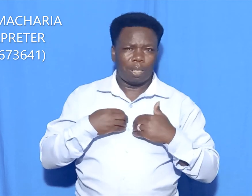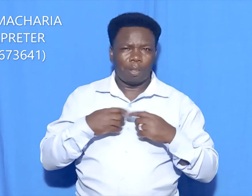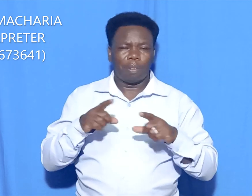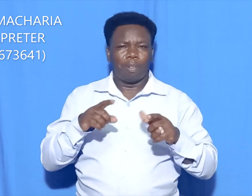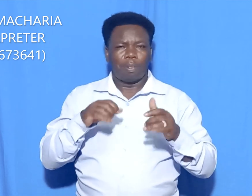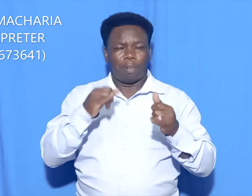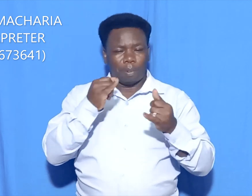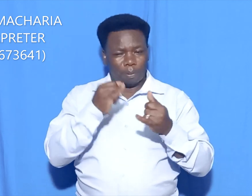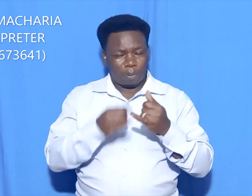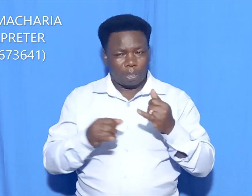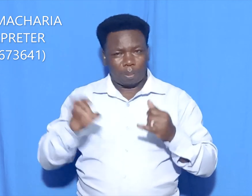6. 6.